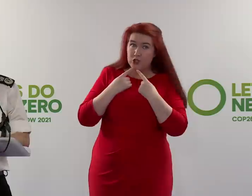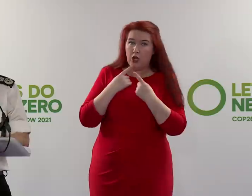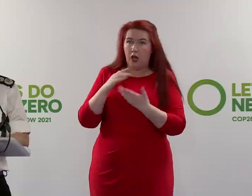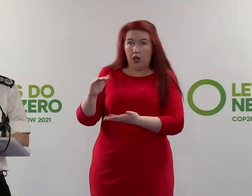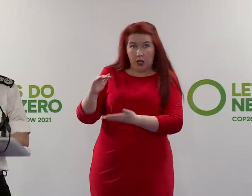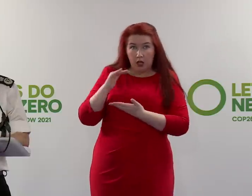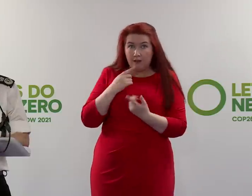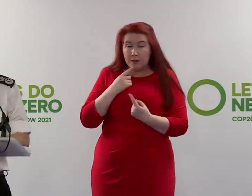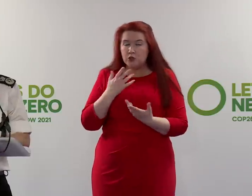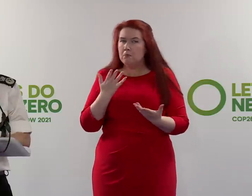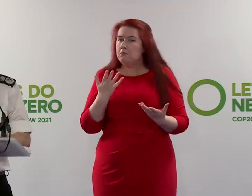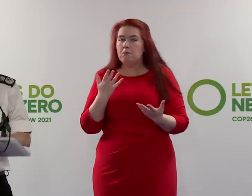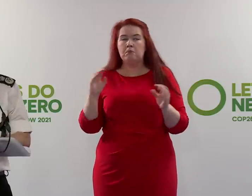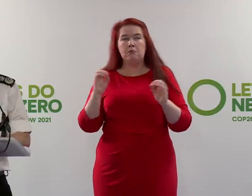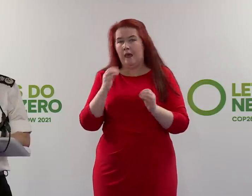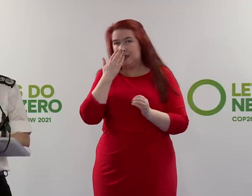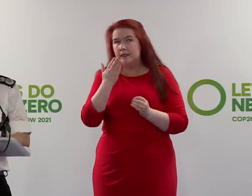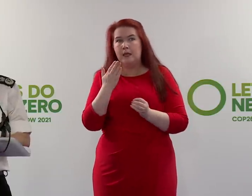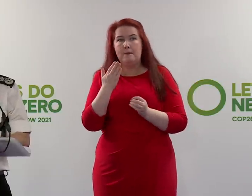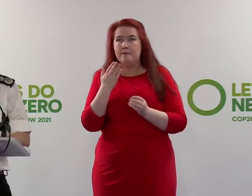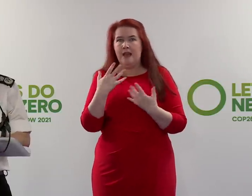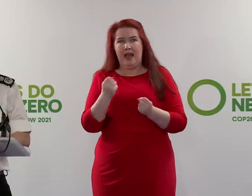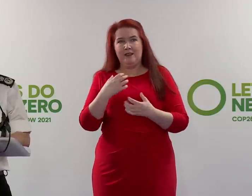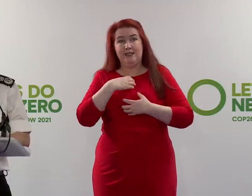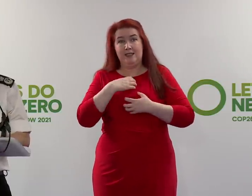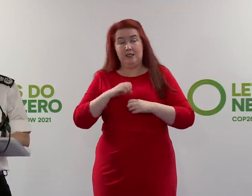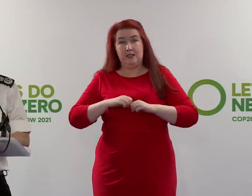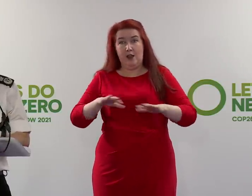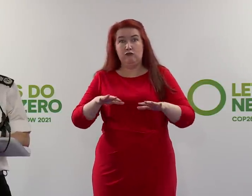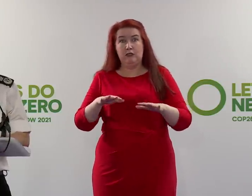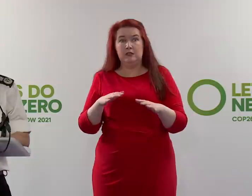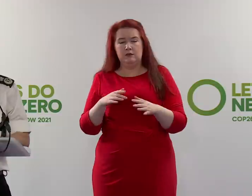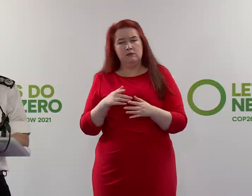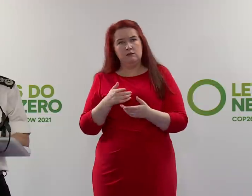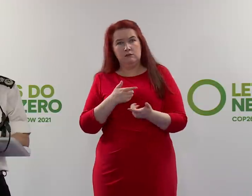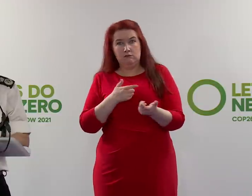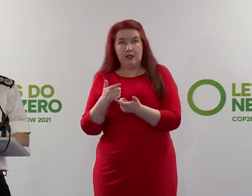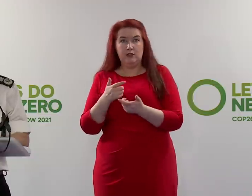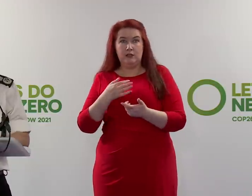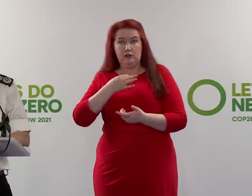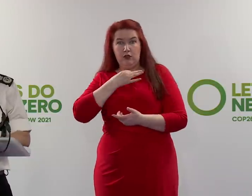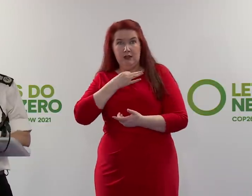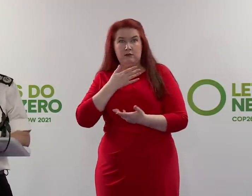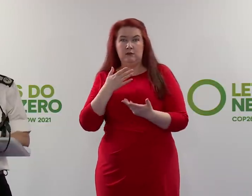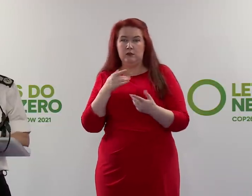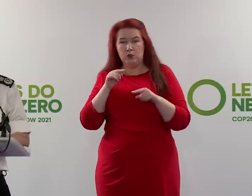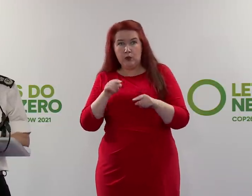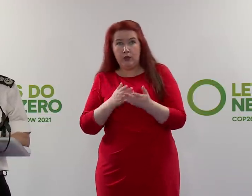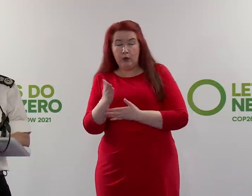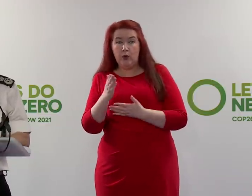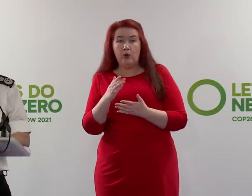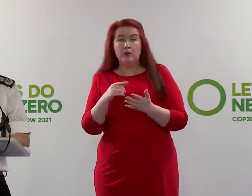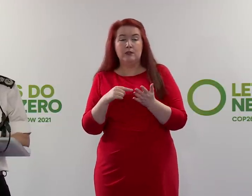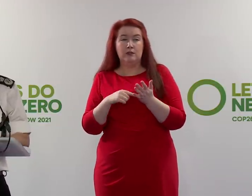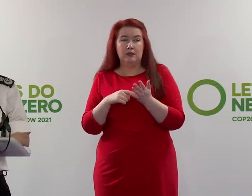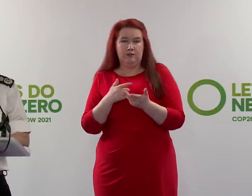that would suggest there is a terrorist threat to COP26 from terrorist groups. JTAC, which